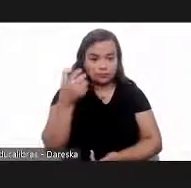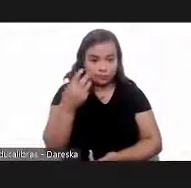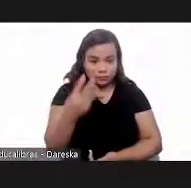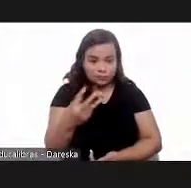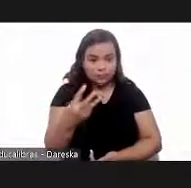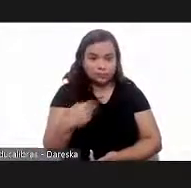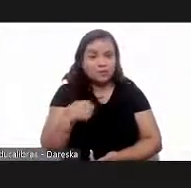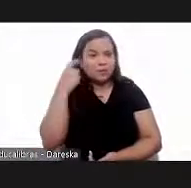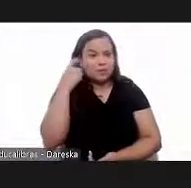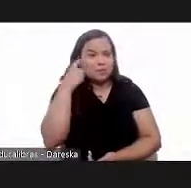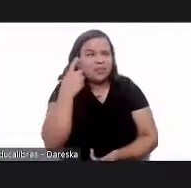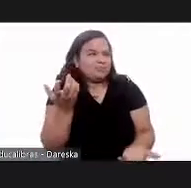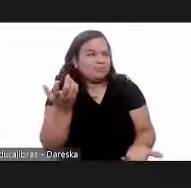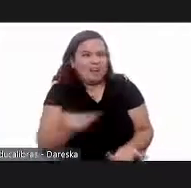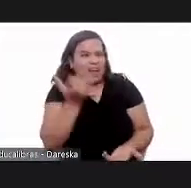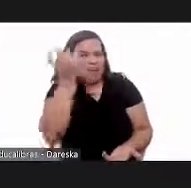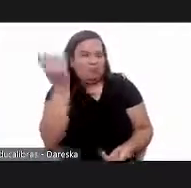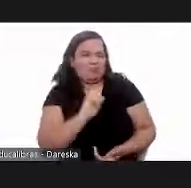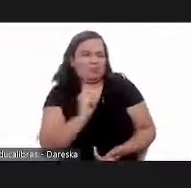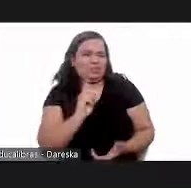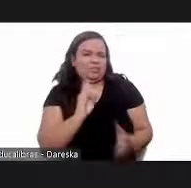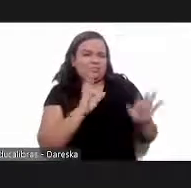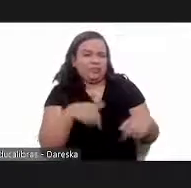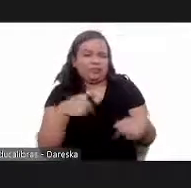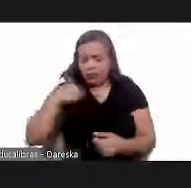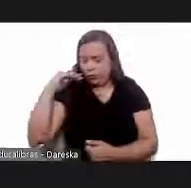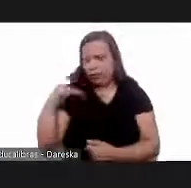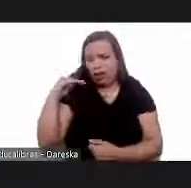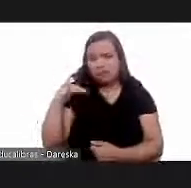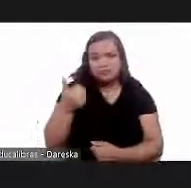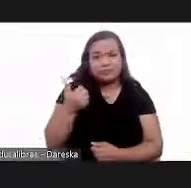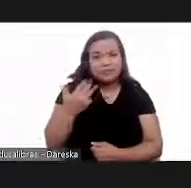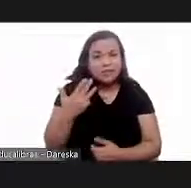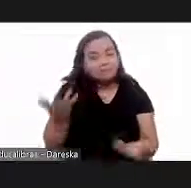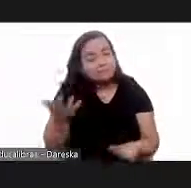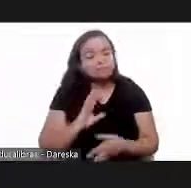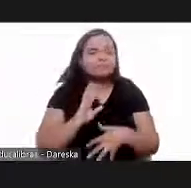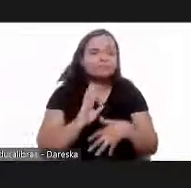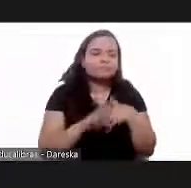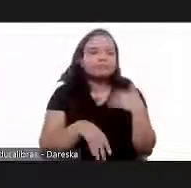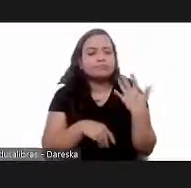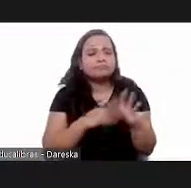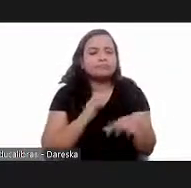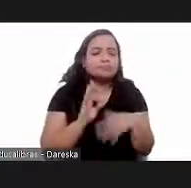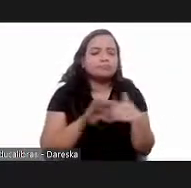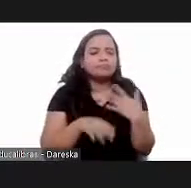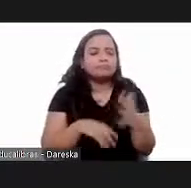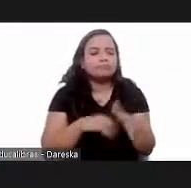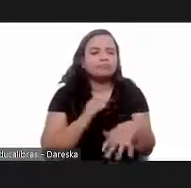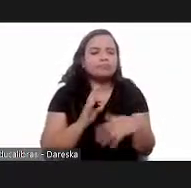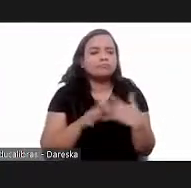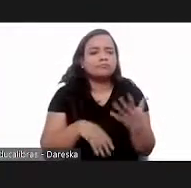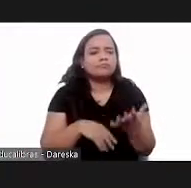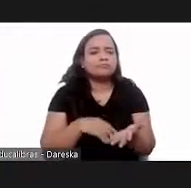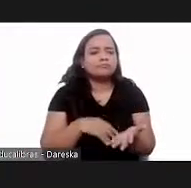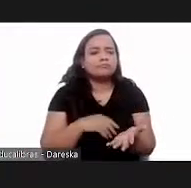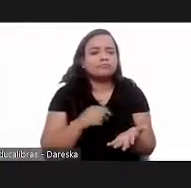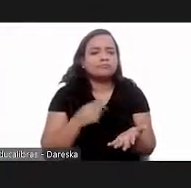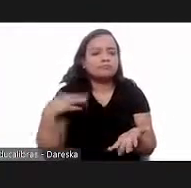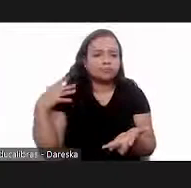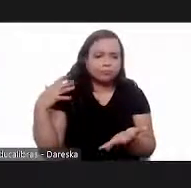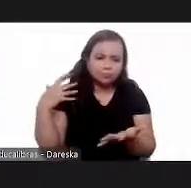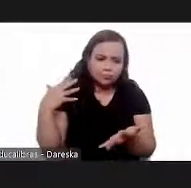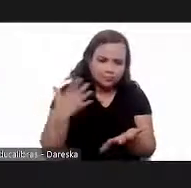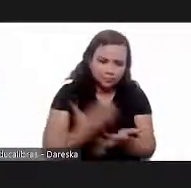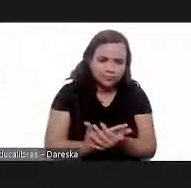and i didn't care very much because i was just a teenager i don't know how i got infected maybe it was because